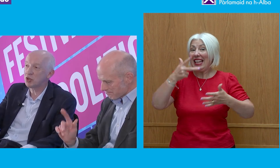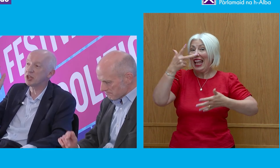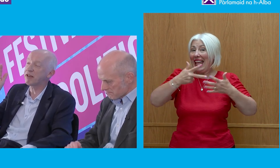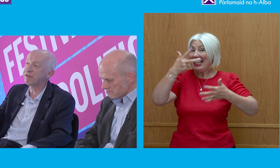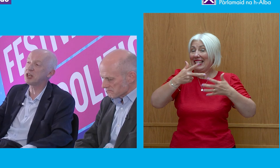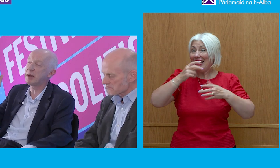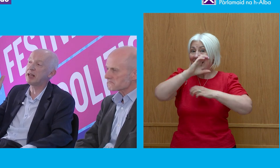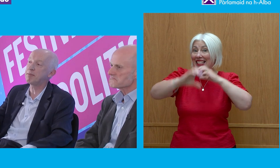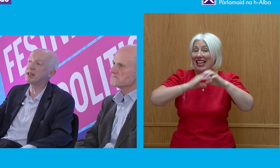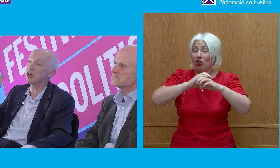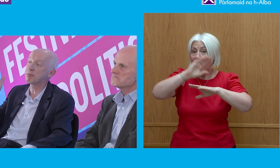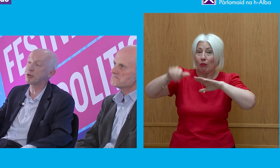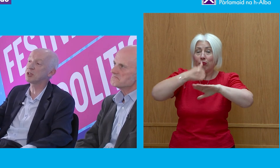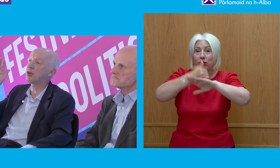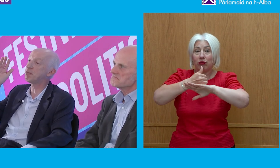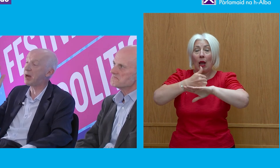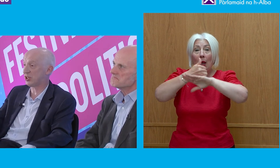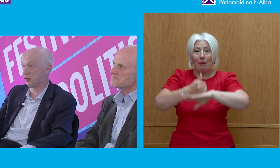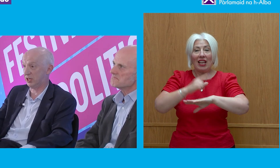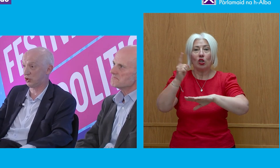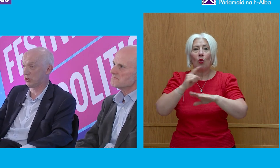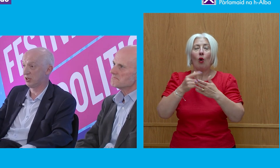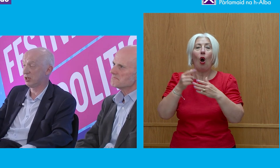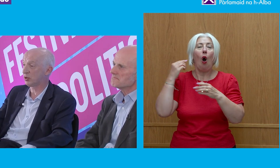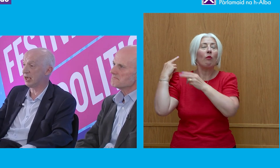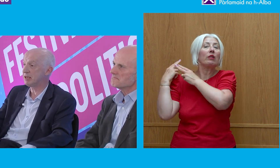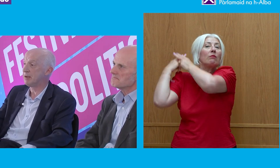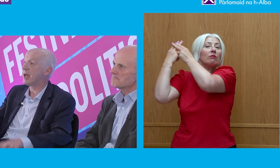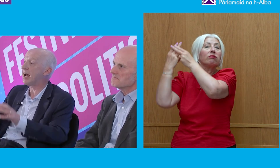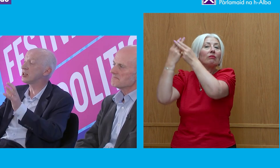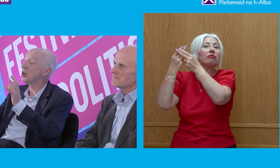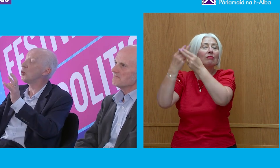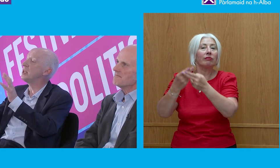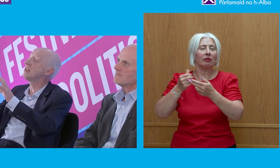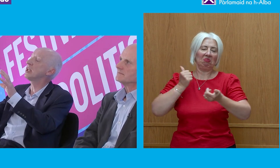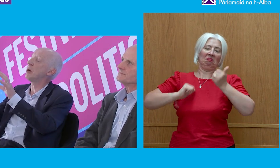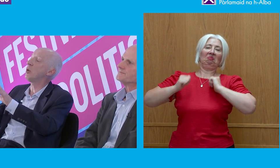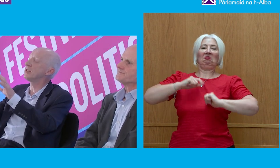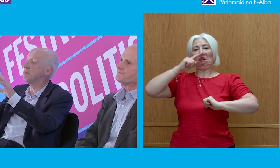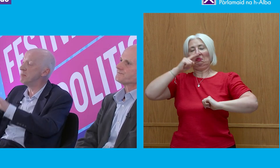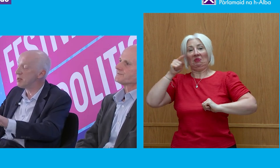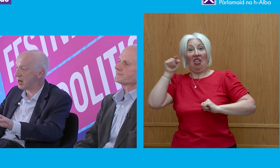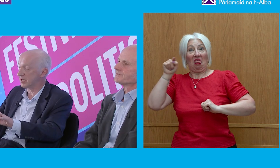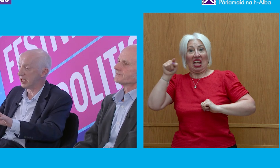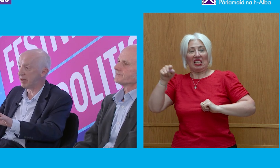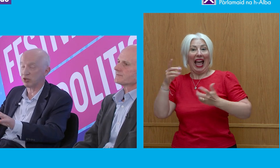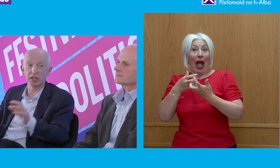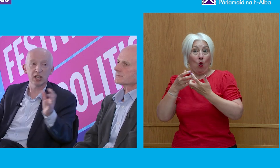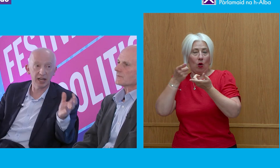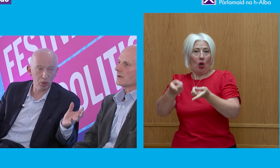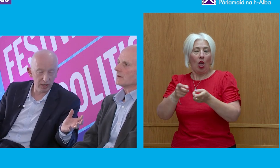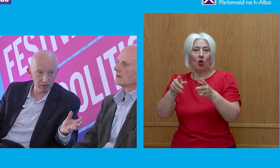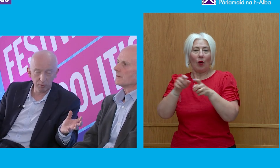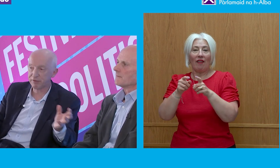institution that is fundamentally based on the principle of patronage. And we need to think about ways of minimising that